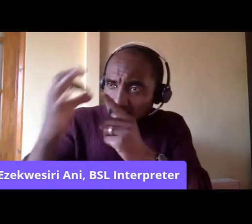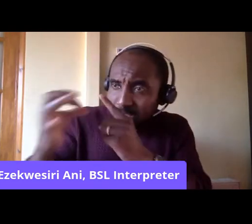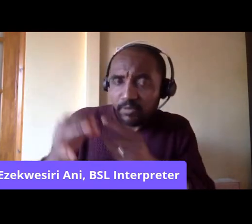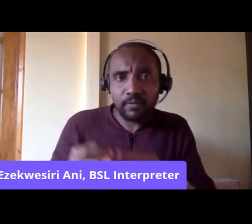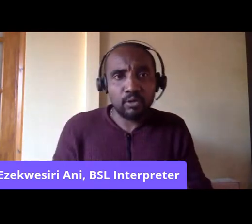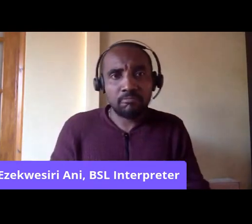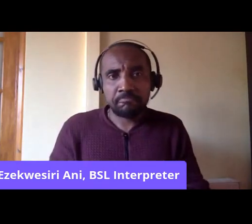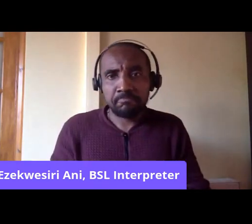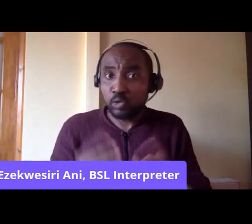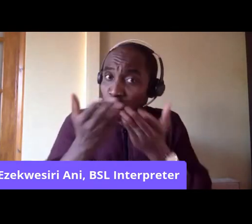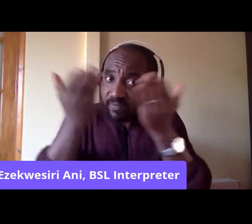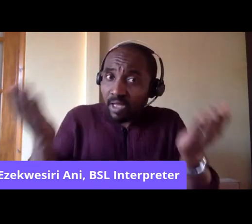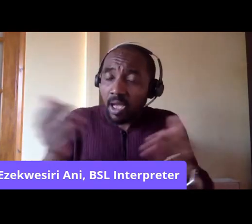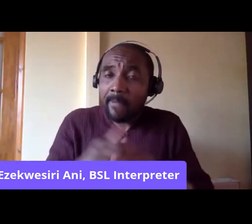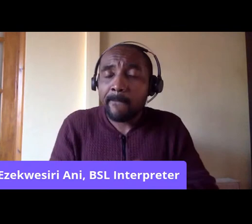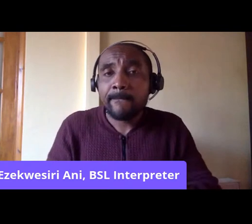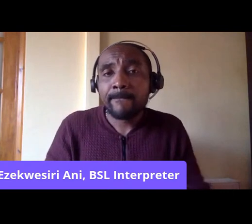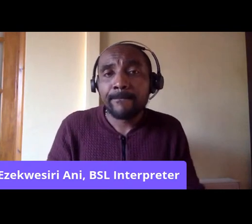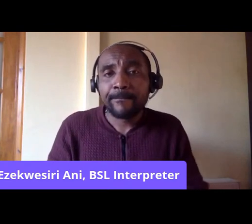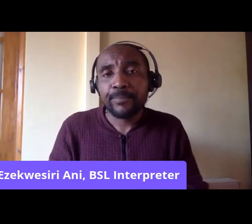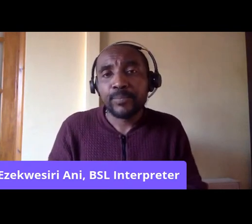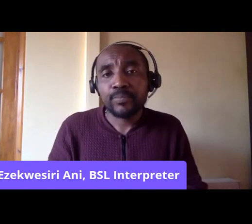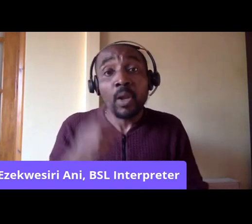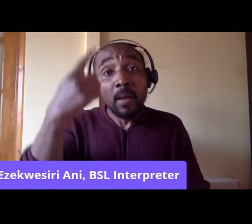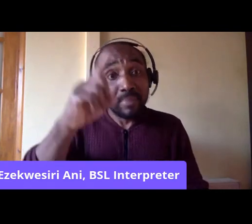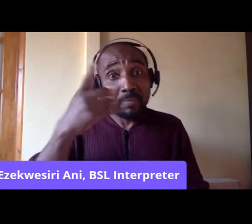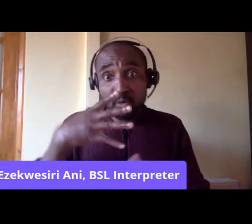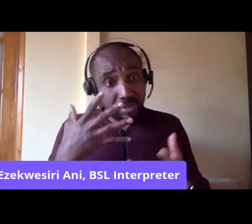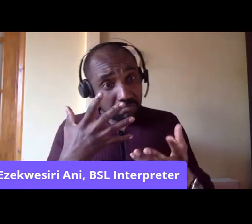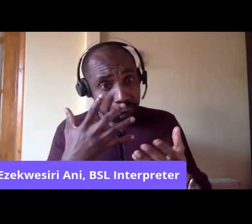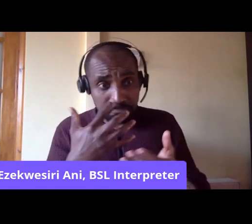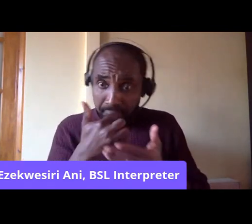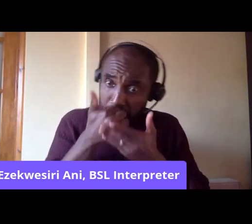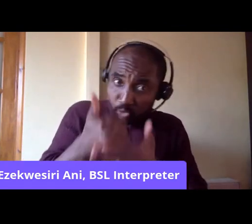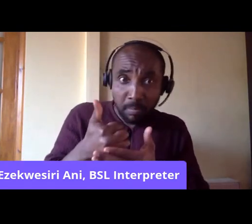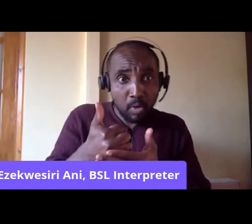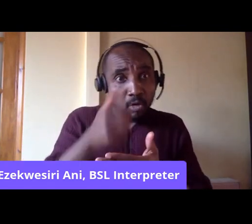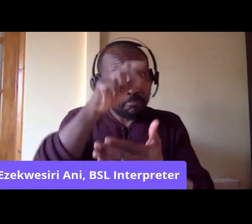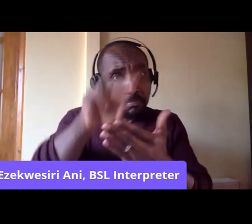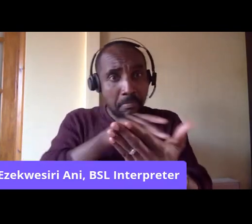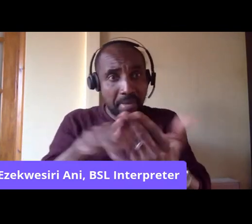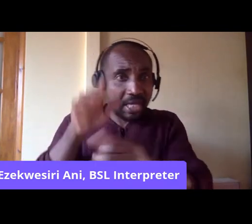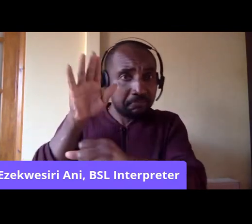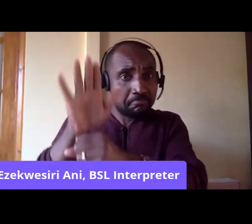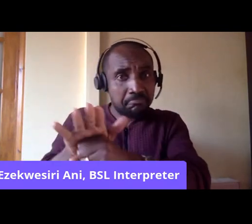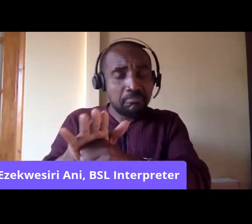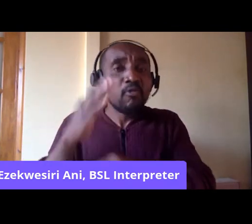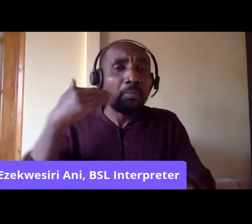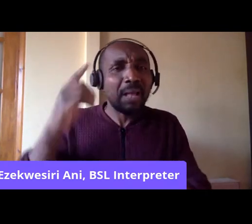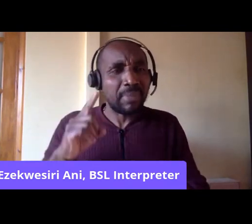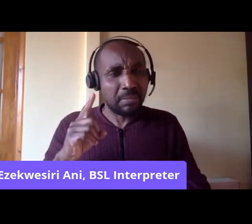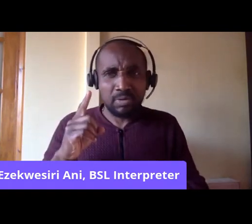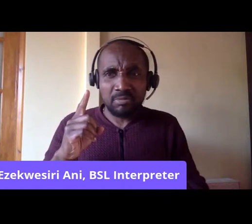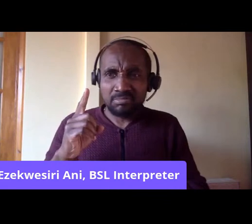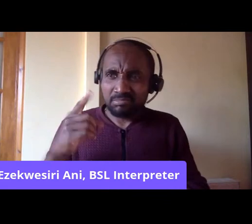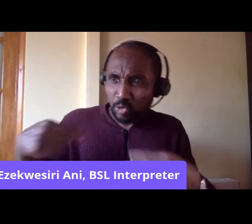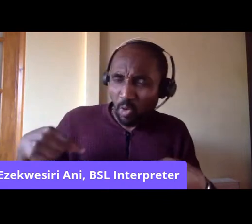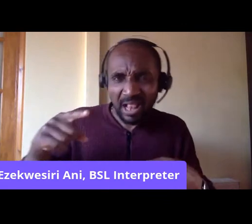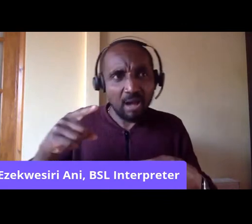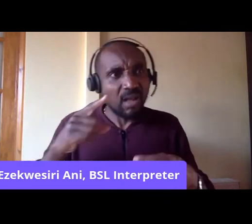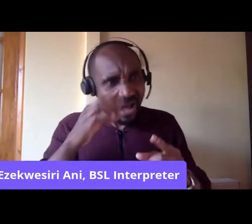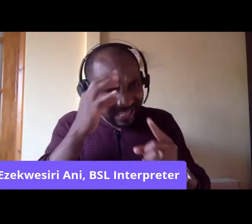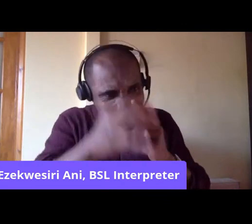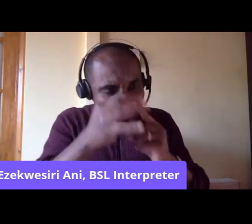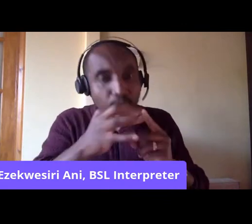ban on black people. I tried to get everybody's worldview, to see where they were coming